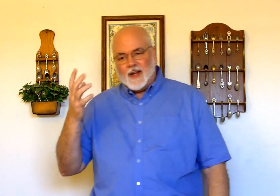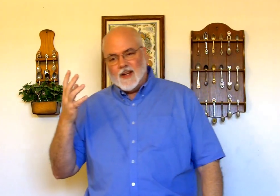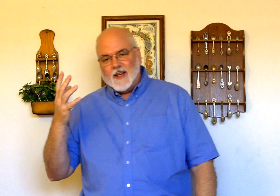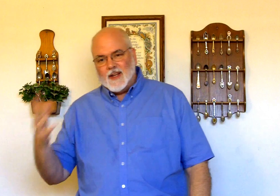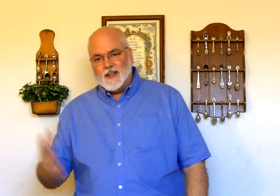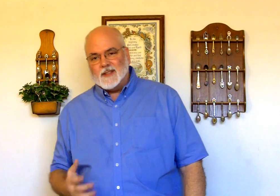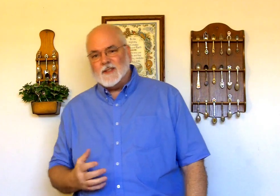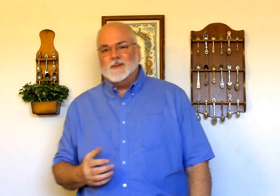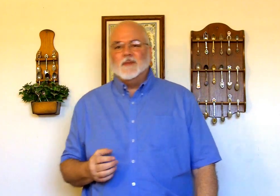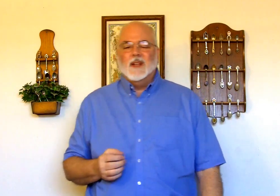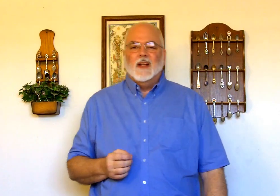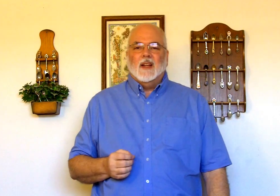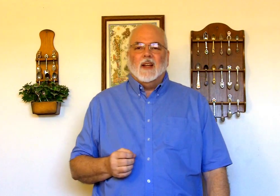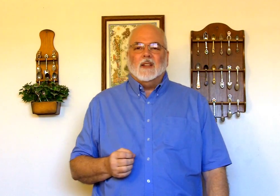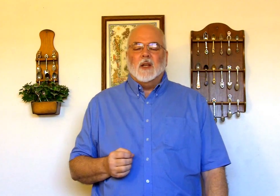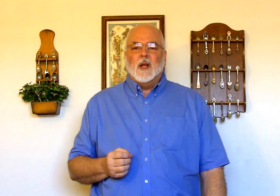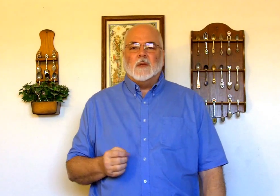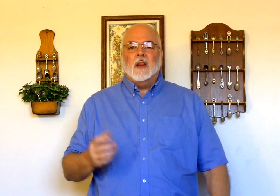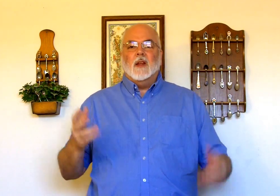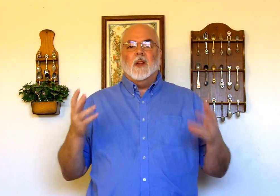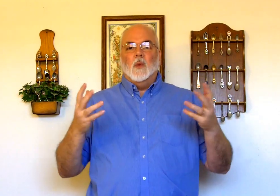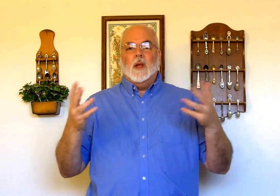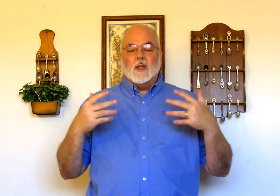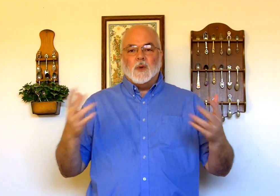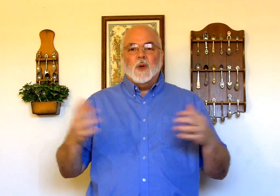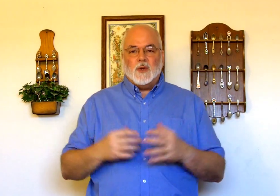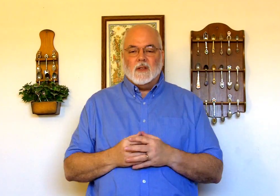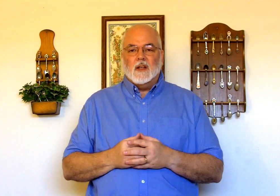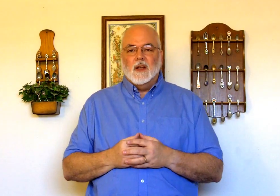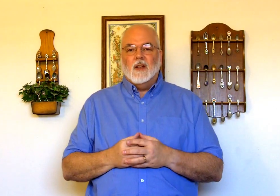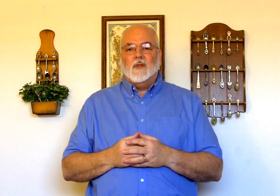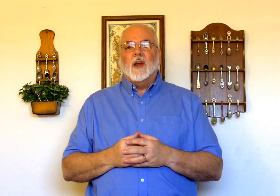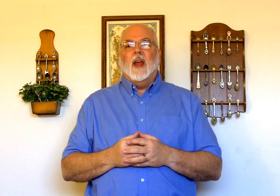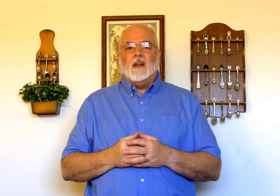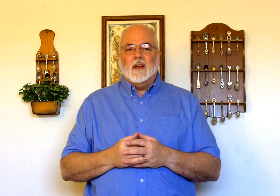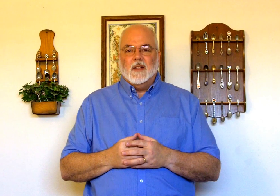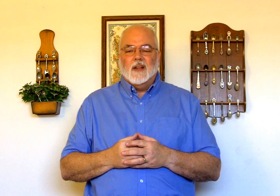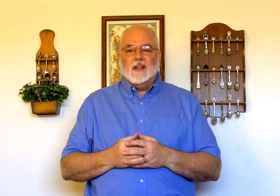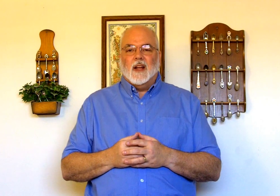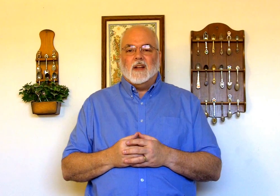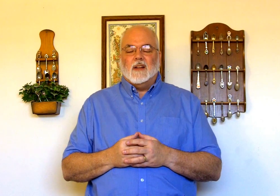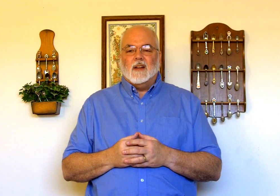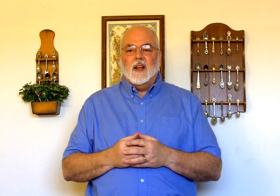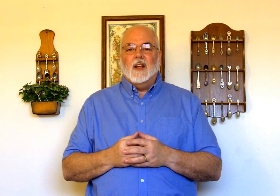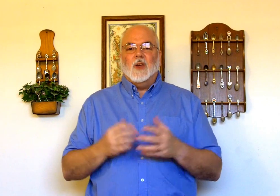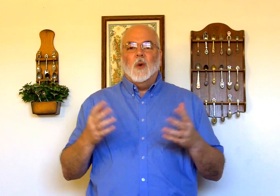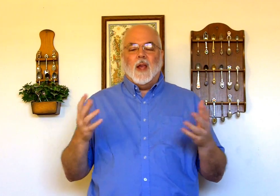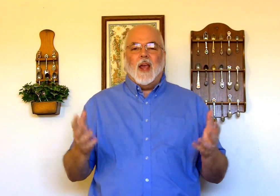he is. And sometimes I think that we as Christians forget that it is okay